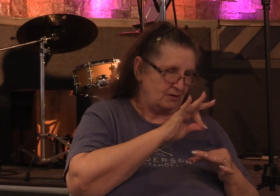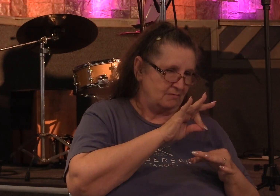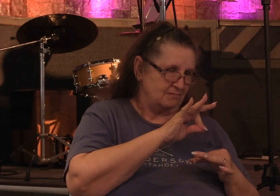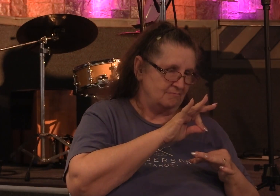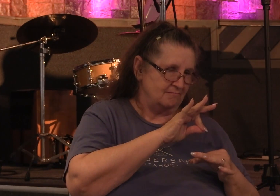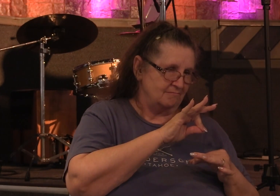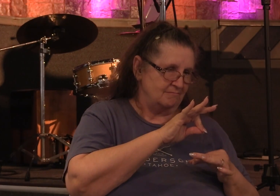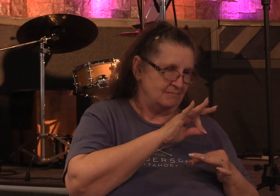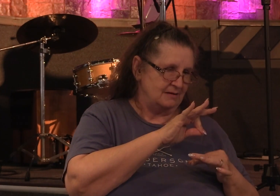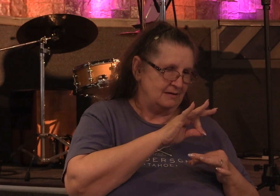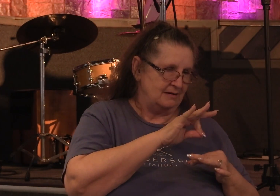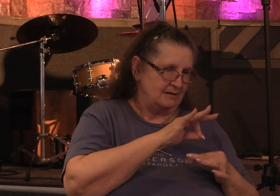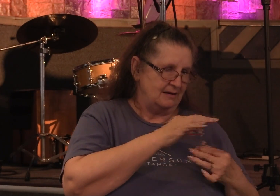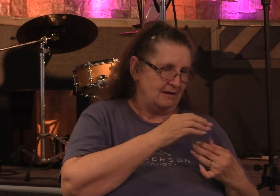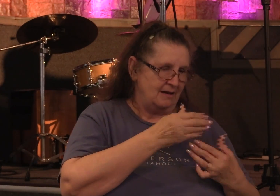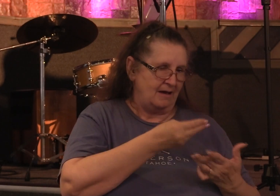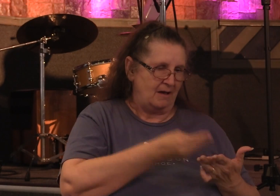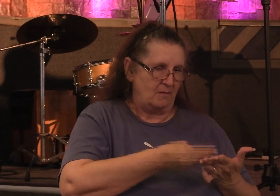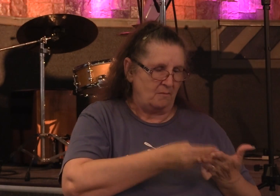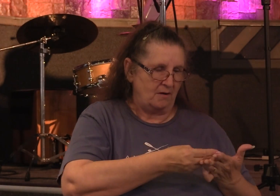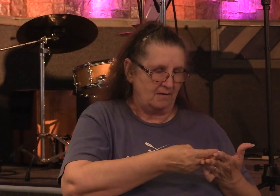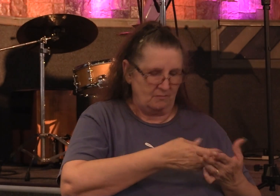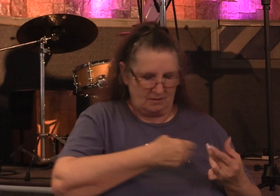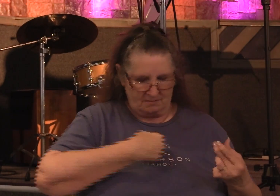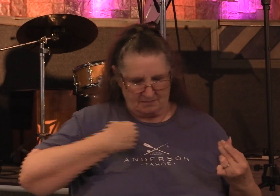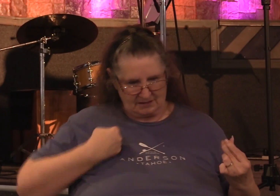and keep back part of the price of the land for yourself